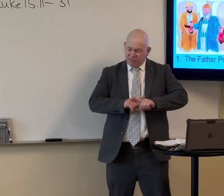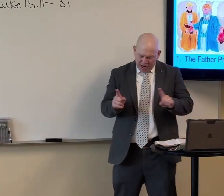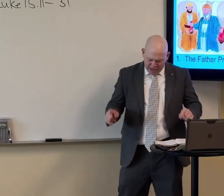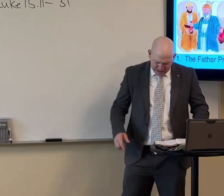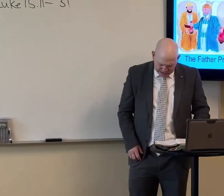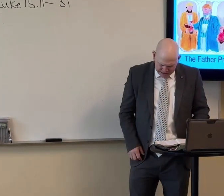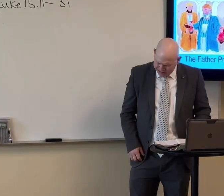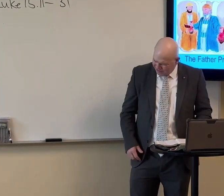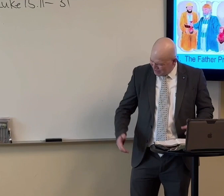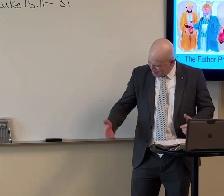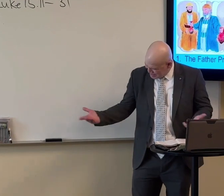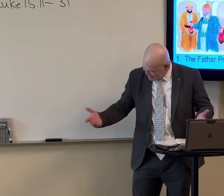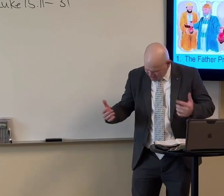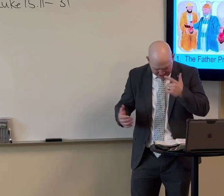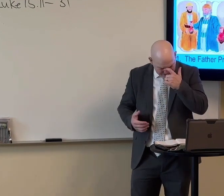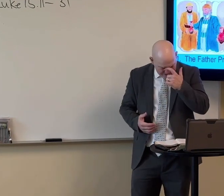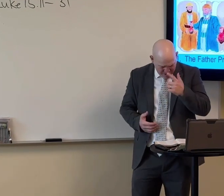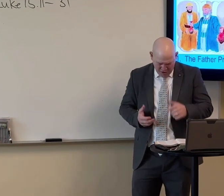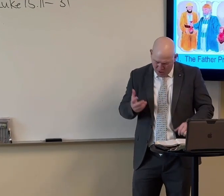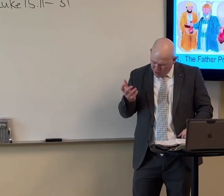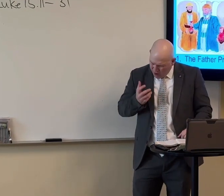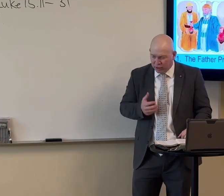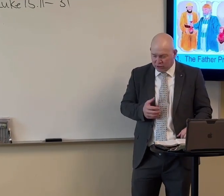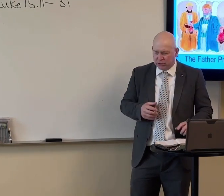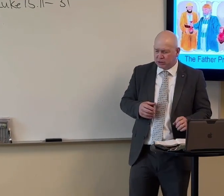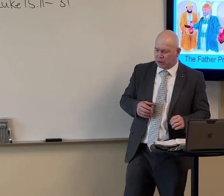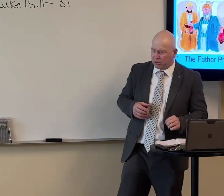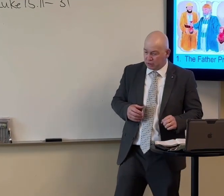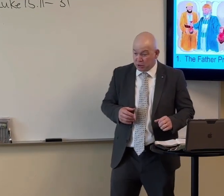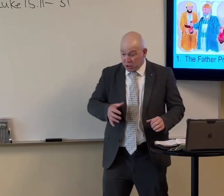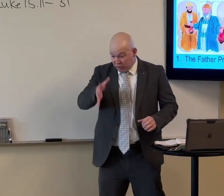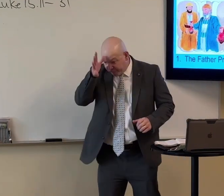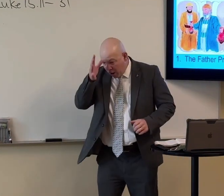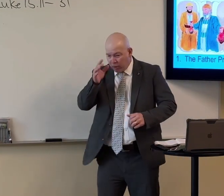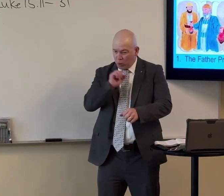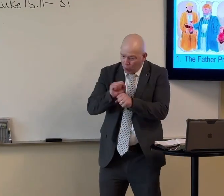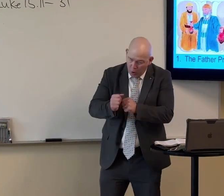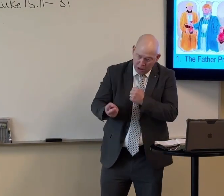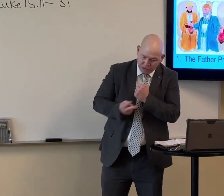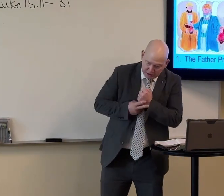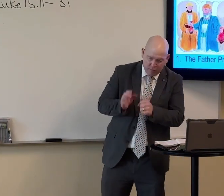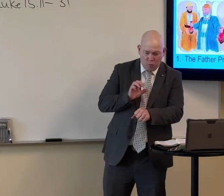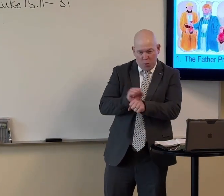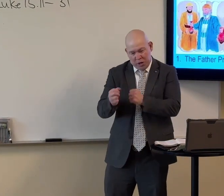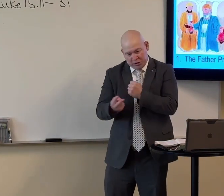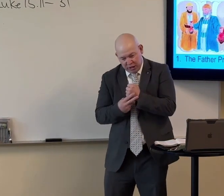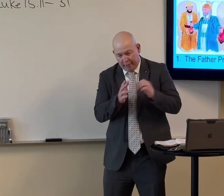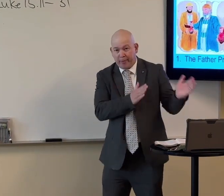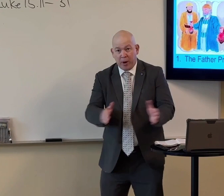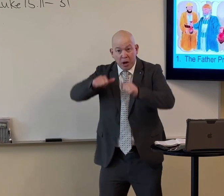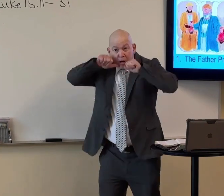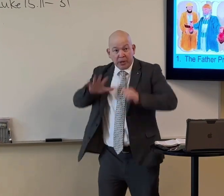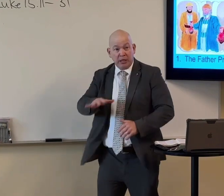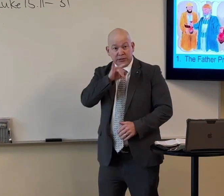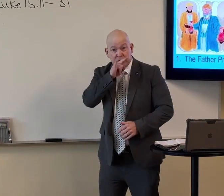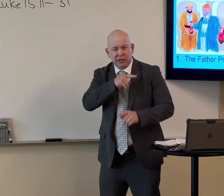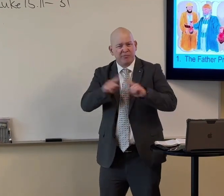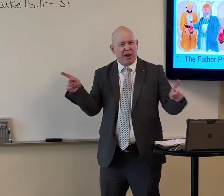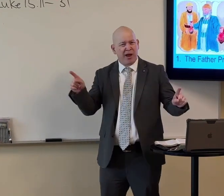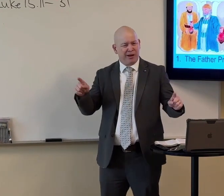When he dies or before he dies. But here in this story, it's amazing. You know, this father has worked and saved and prepared for his